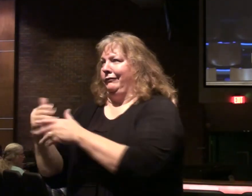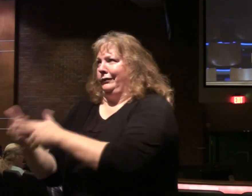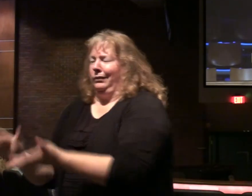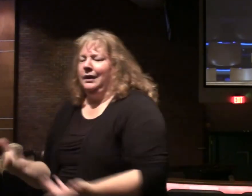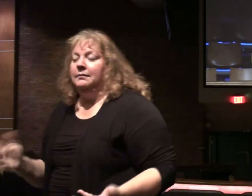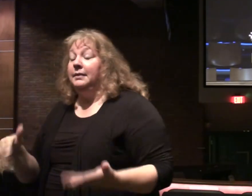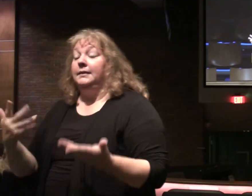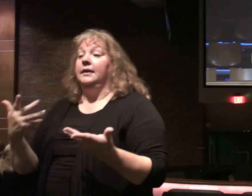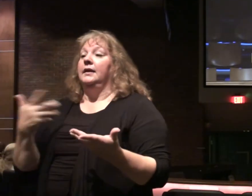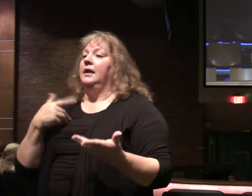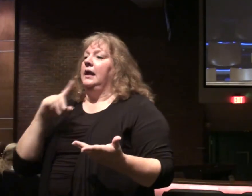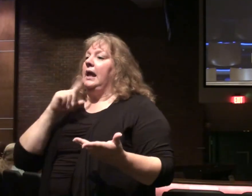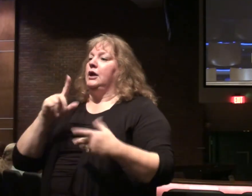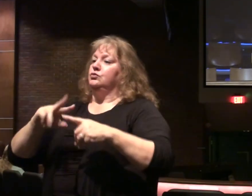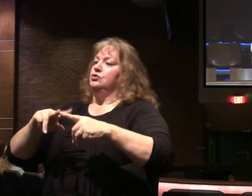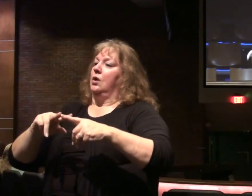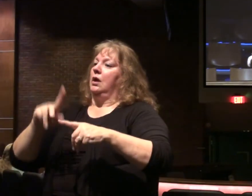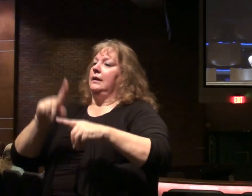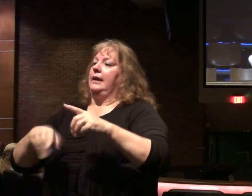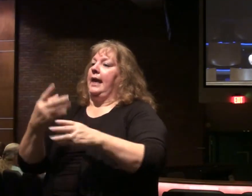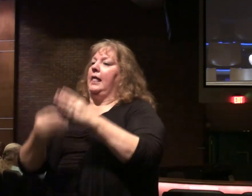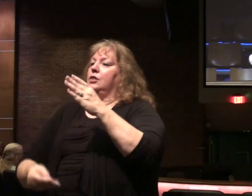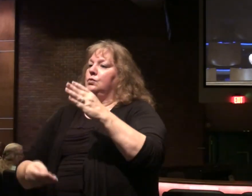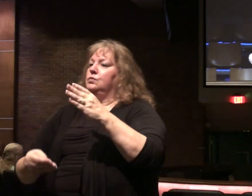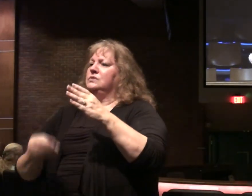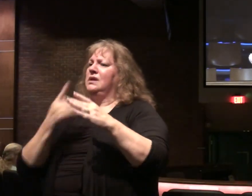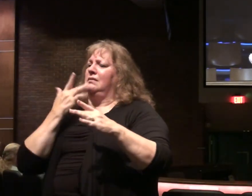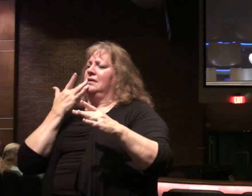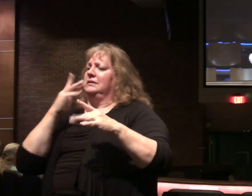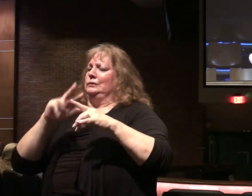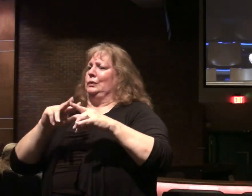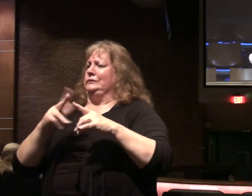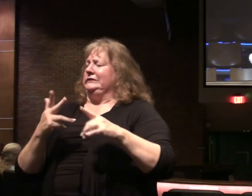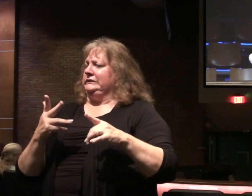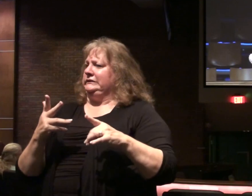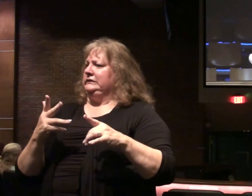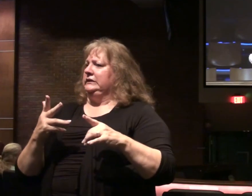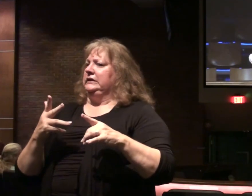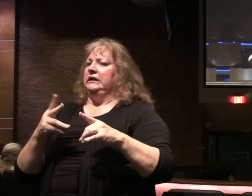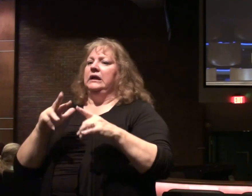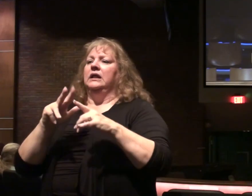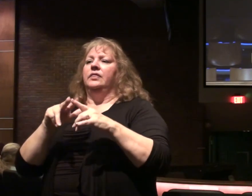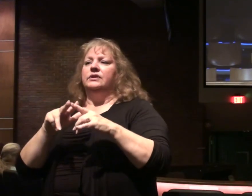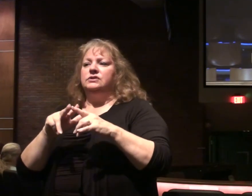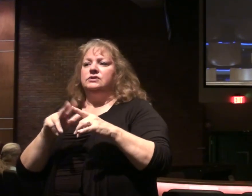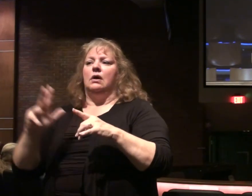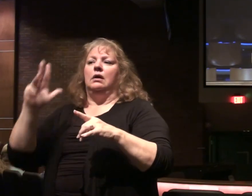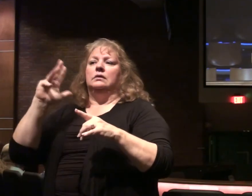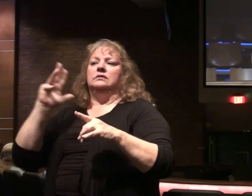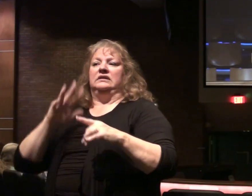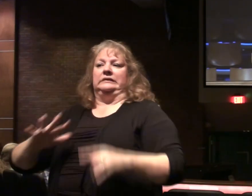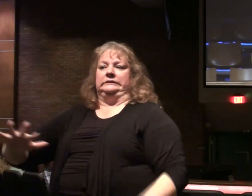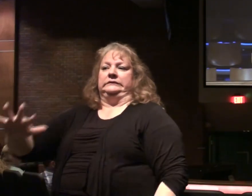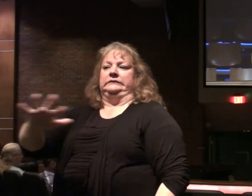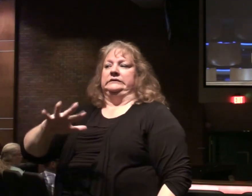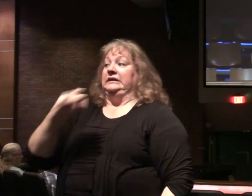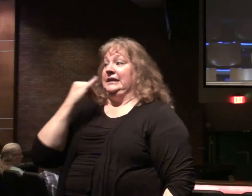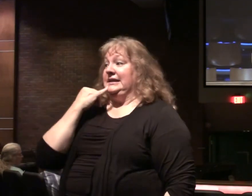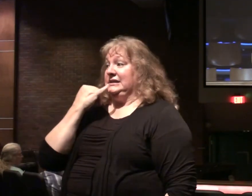I read, it says actual salt can't lose its saltiness. What's going on here? Well, the salt that was used in the area, in Israel,